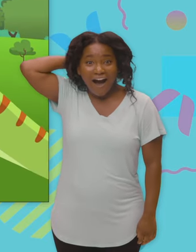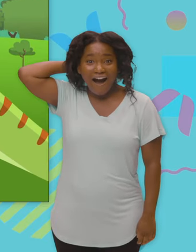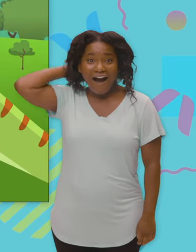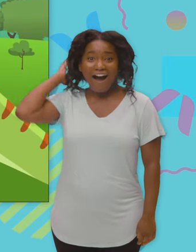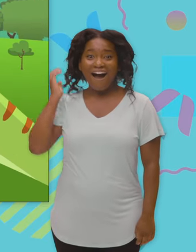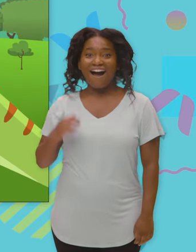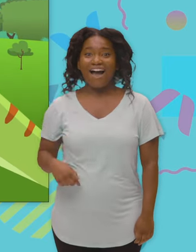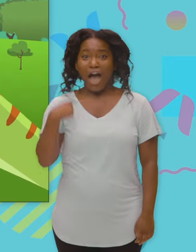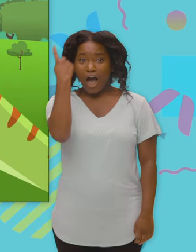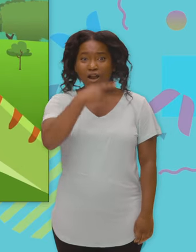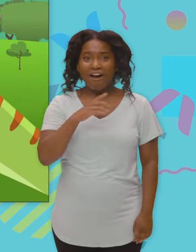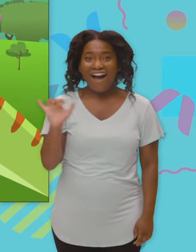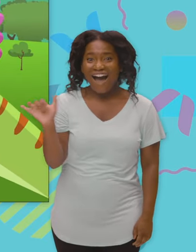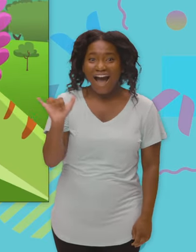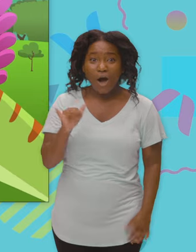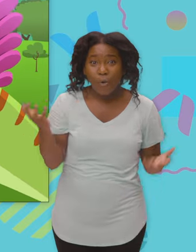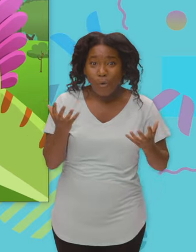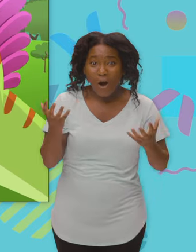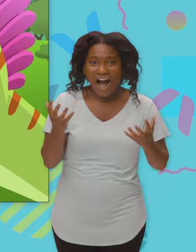a bit like a crocodile. Oh,